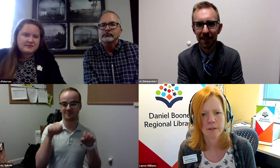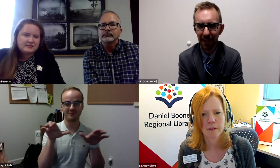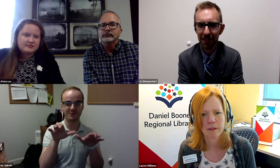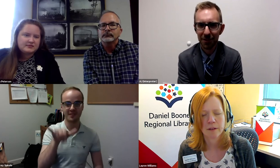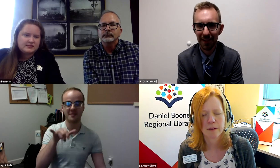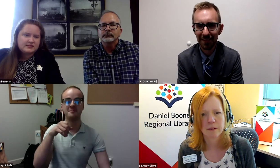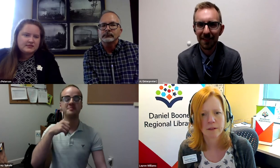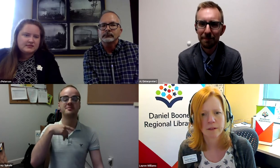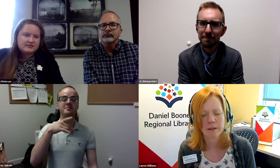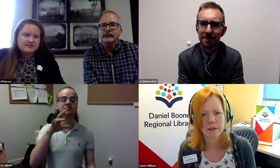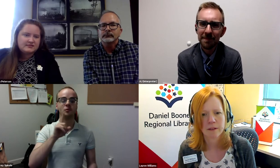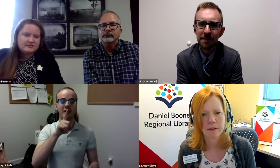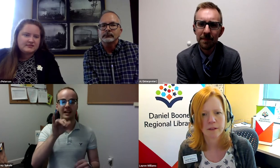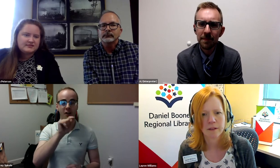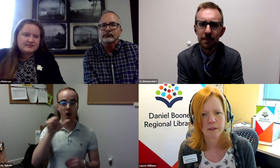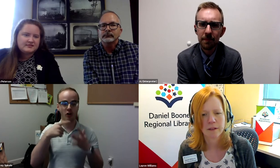Yeah, sure thing.